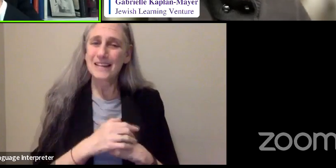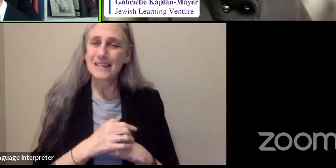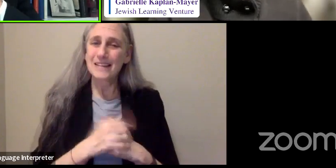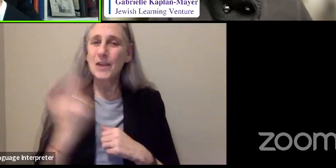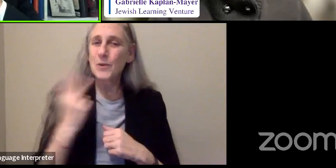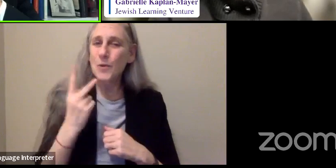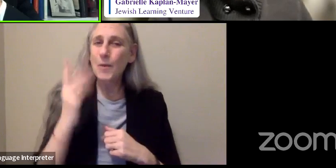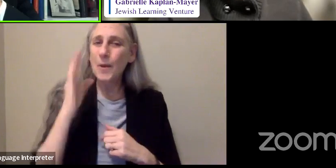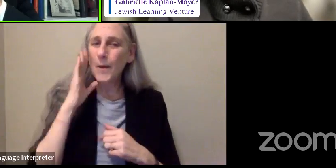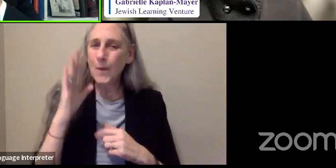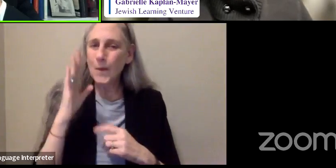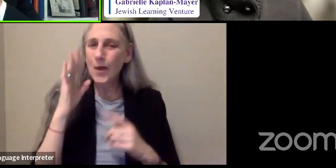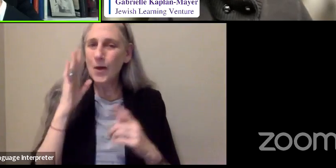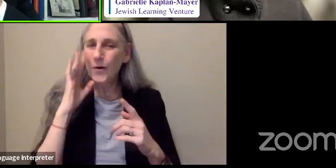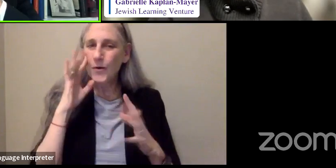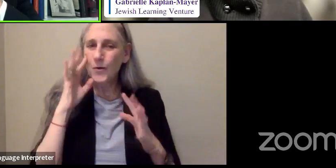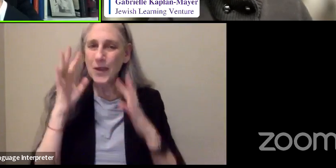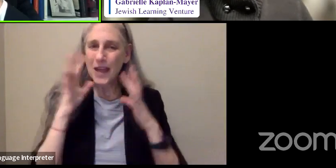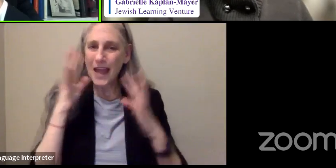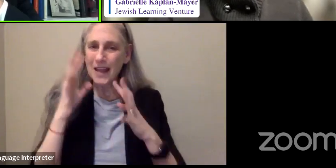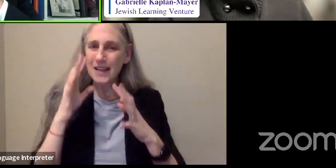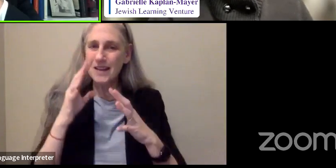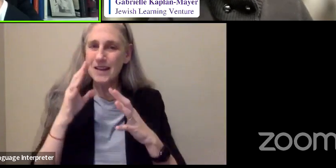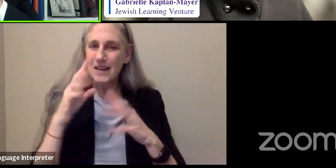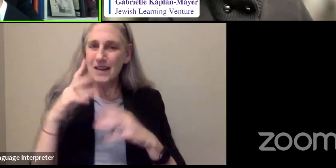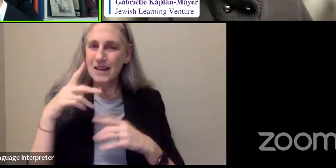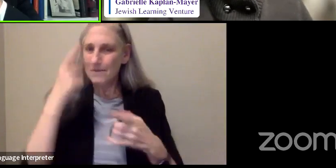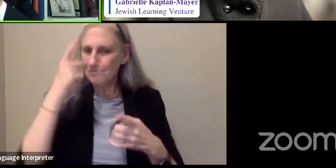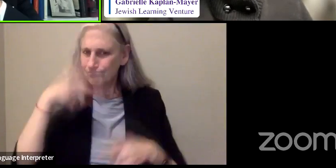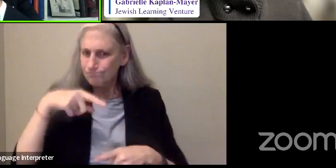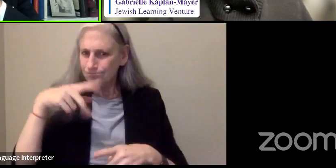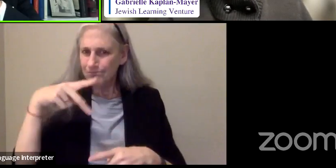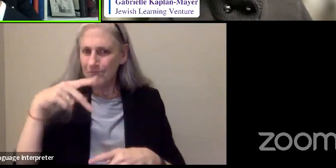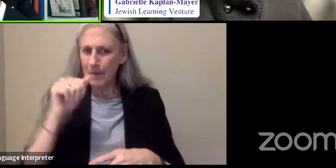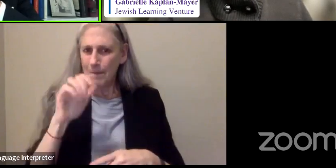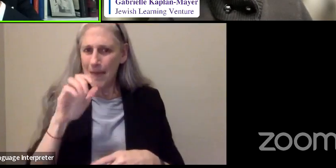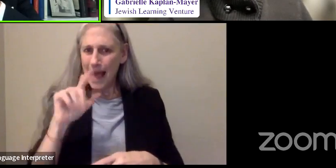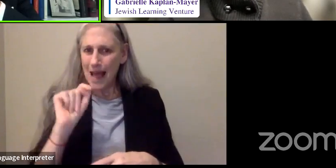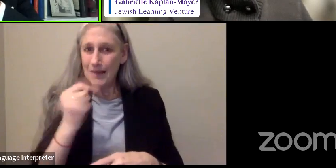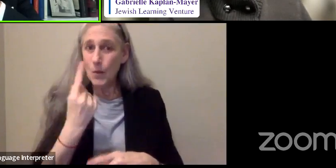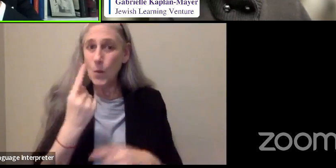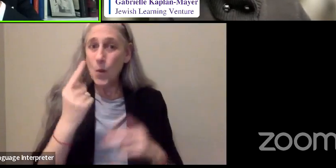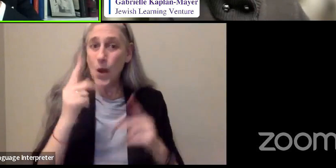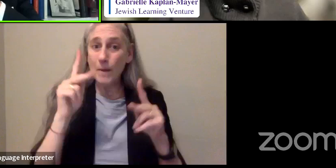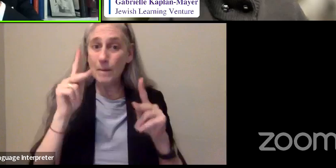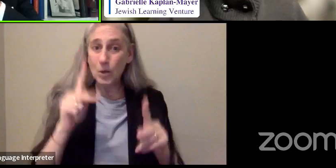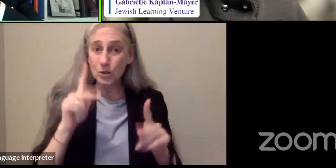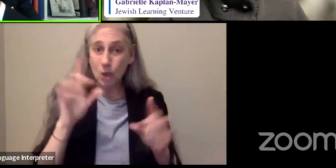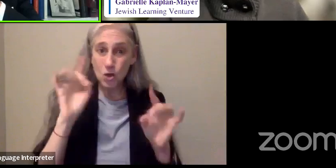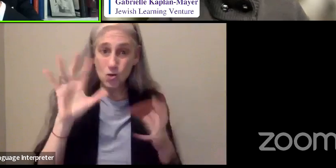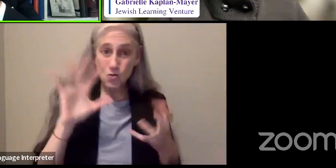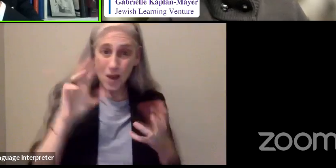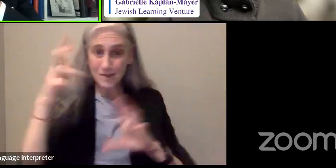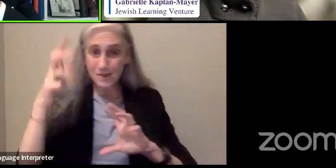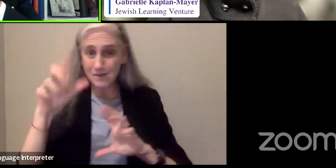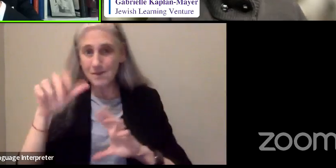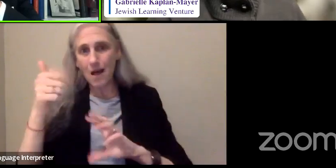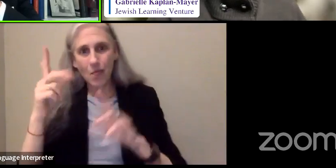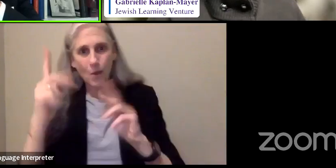create a pact. And if one person is in crisis, the other would attend to him